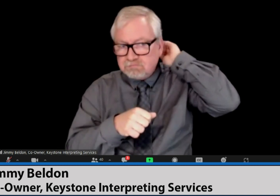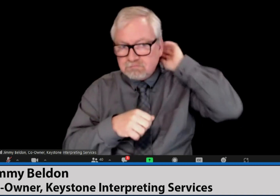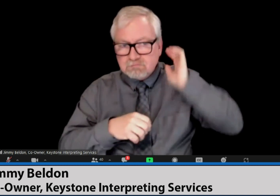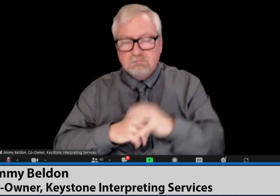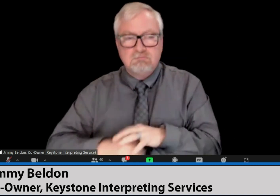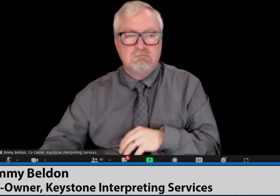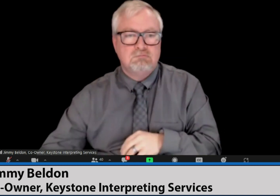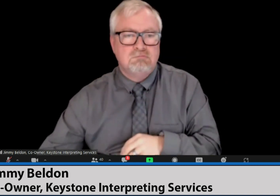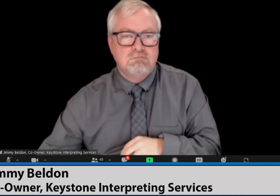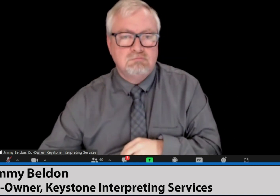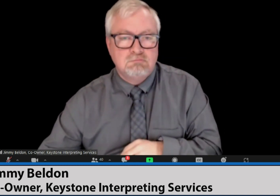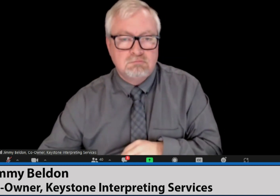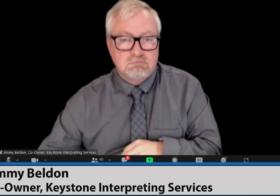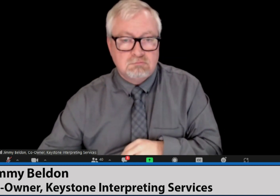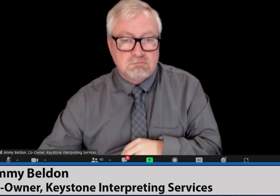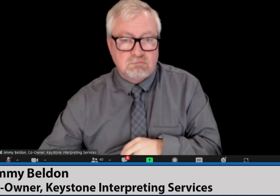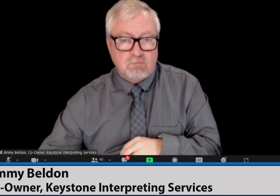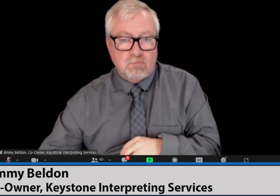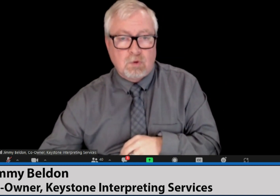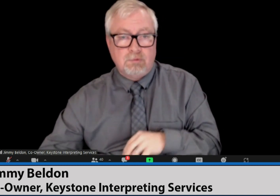the classroom, keeping that in mind.